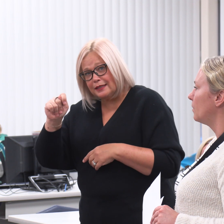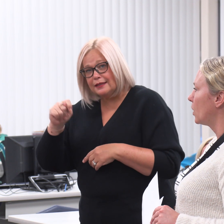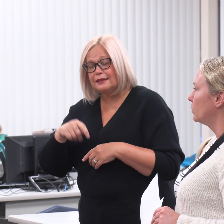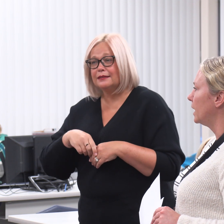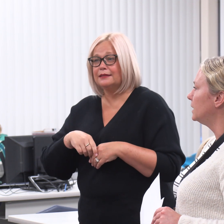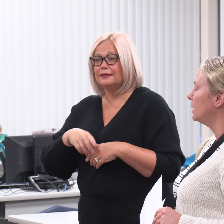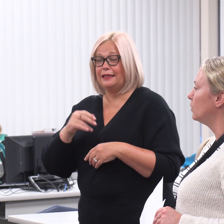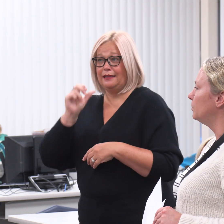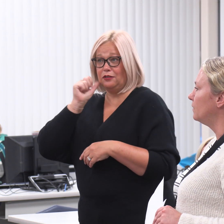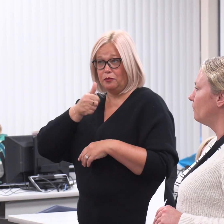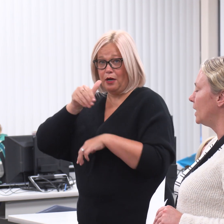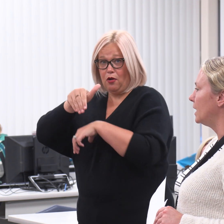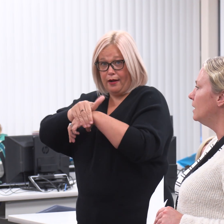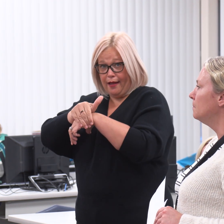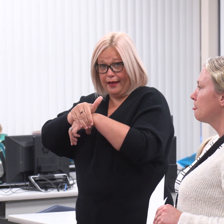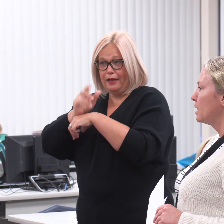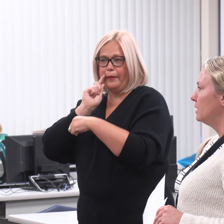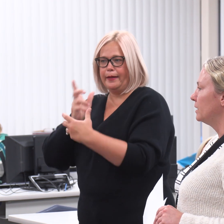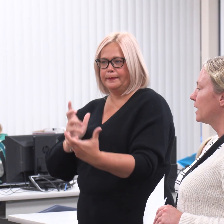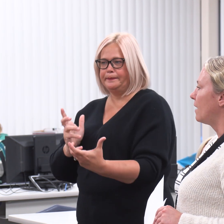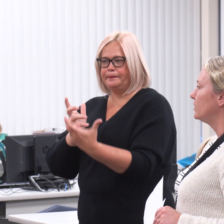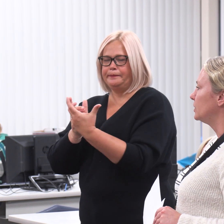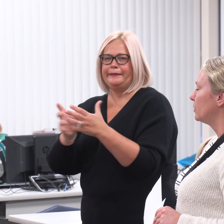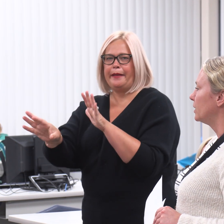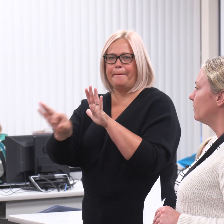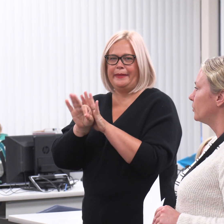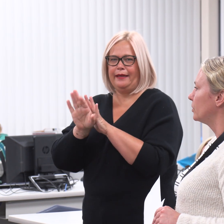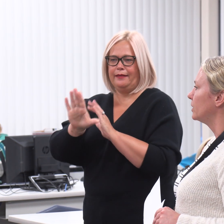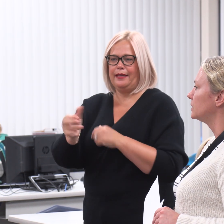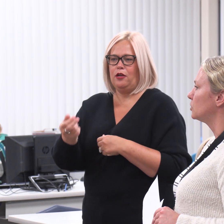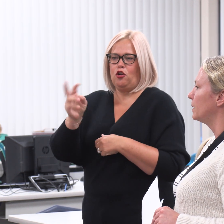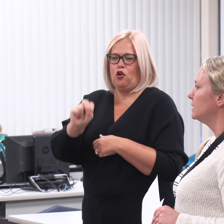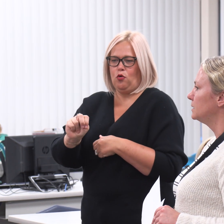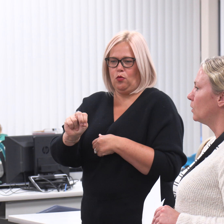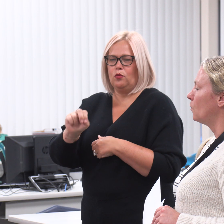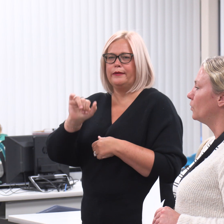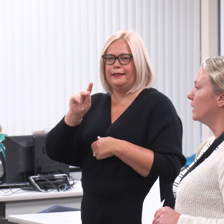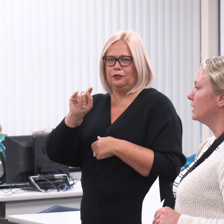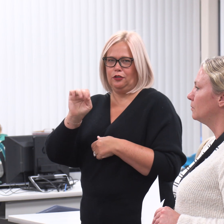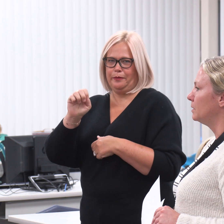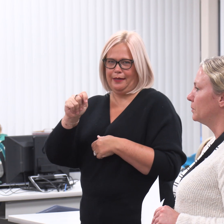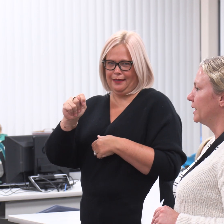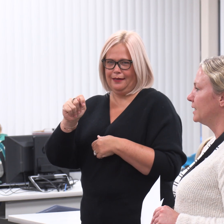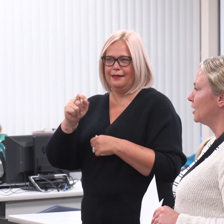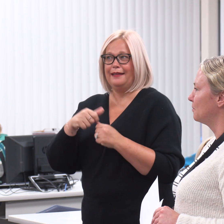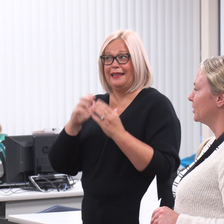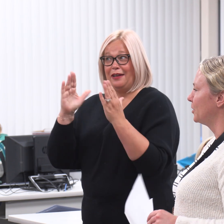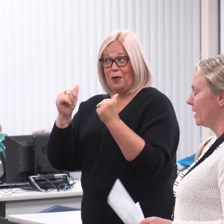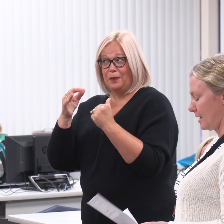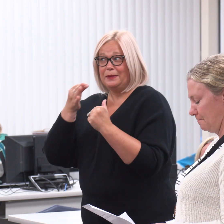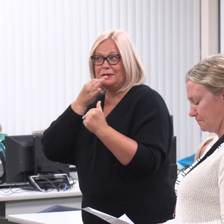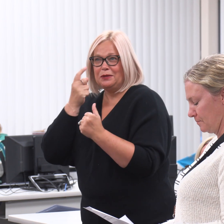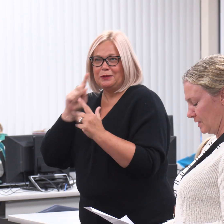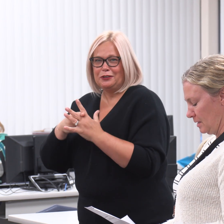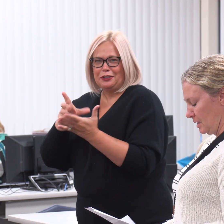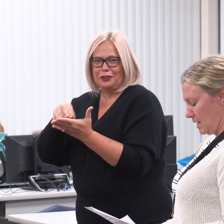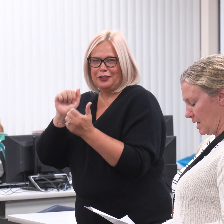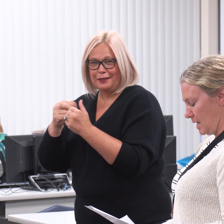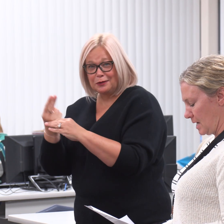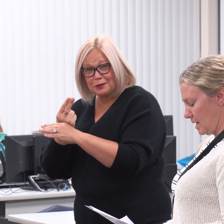that. tomorrow night they will be fitted in the cafeteria for their instruments and hopefully they'll be playing here pretty quick.